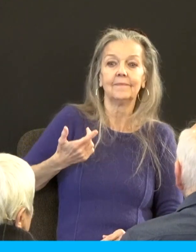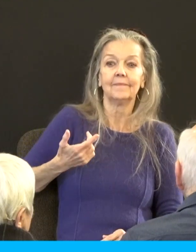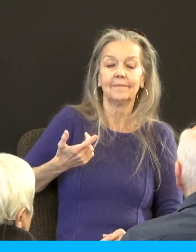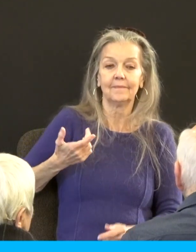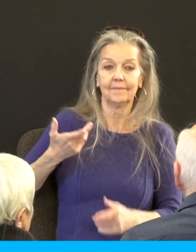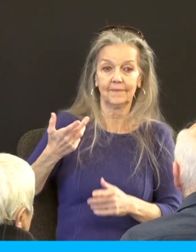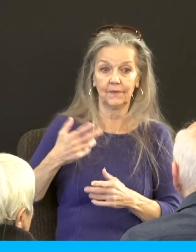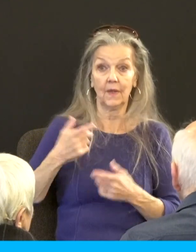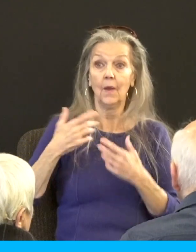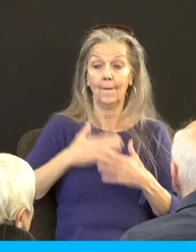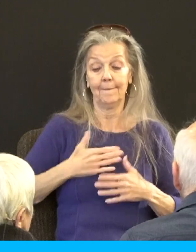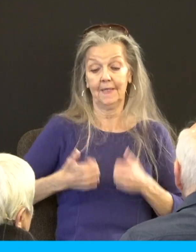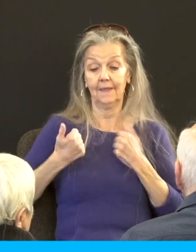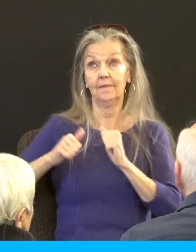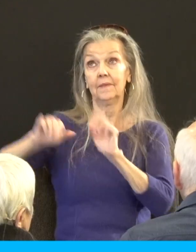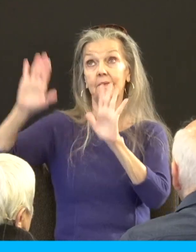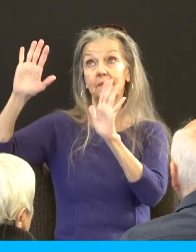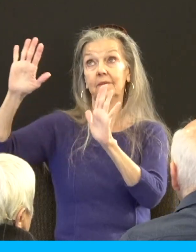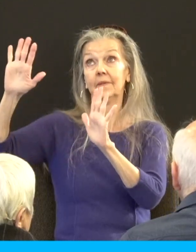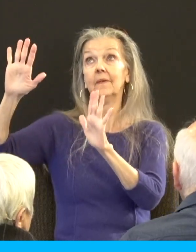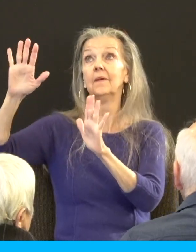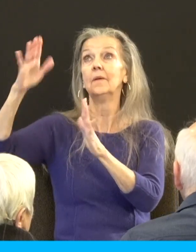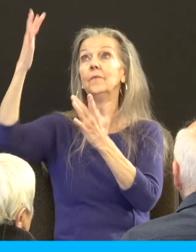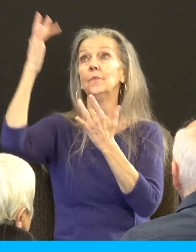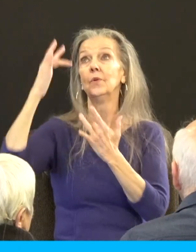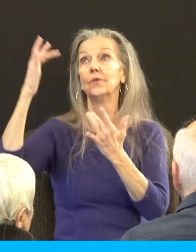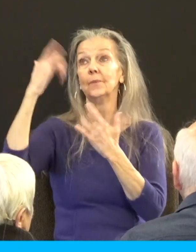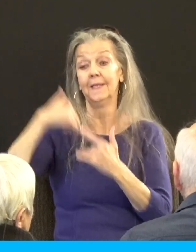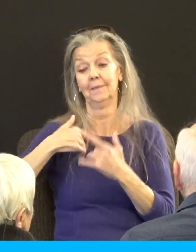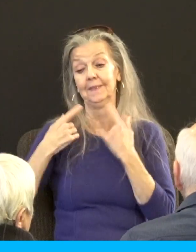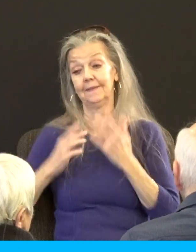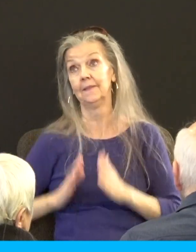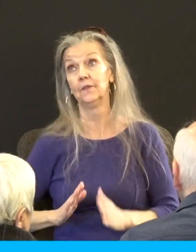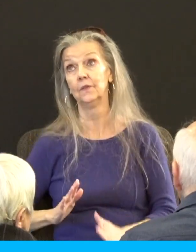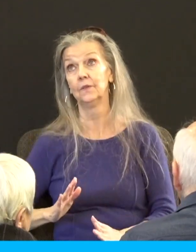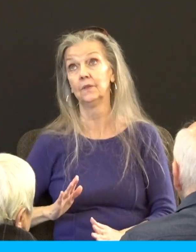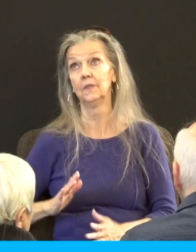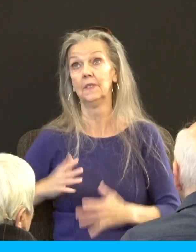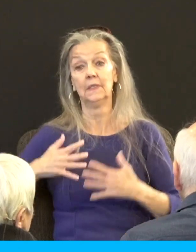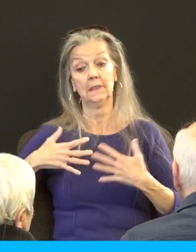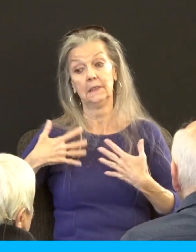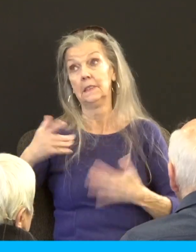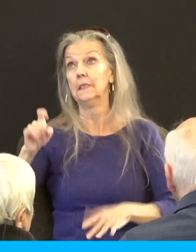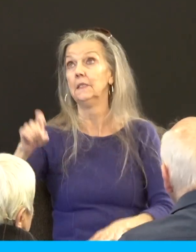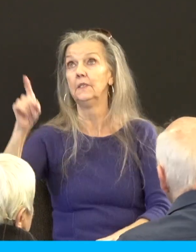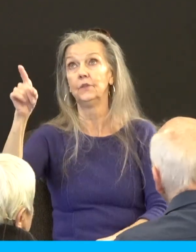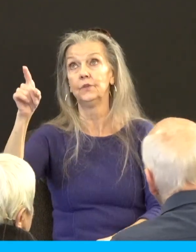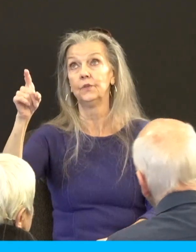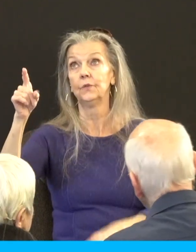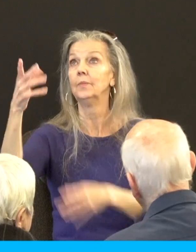you surrender your life to God and say God be merciful to me a sinner I confess my need for you I put my trust in Jesus